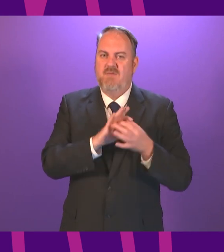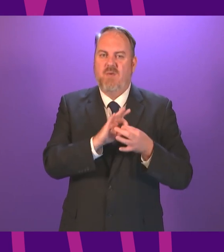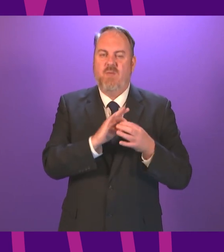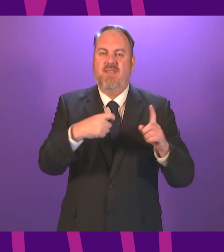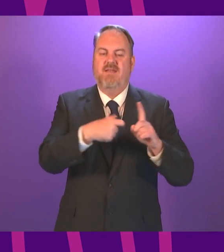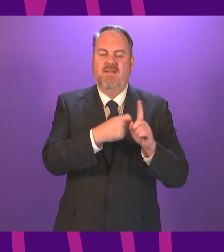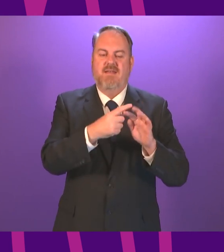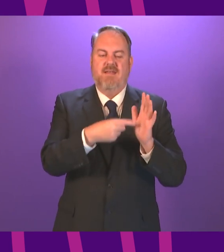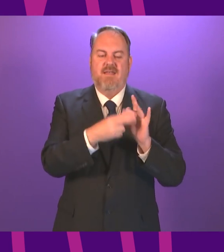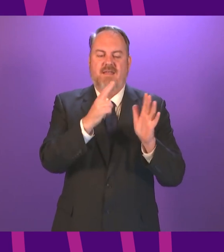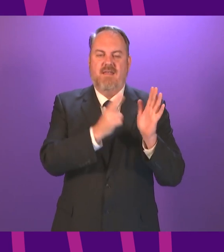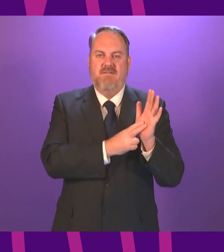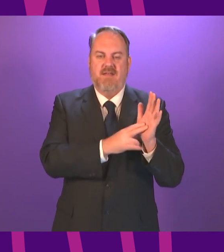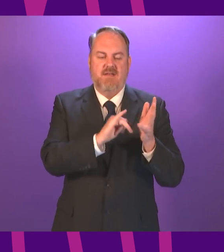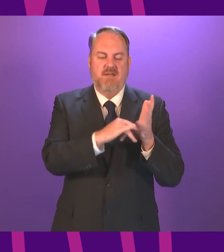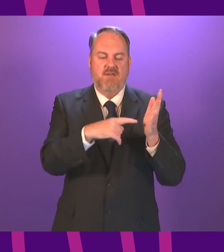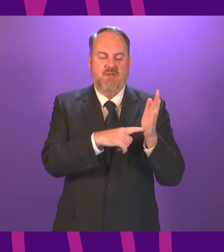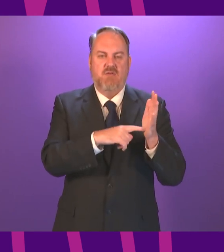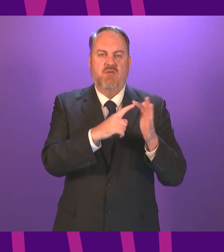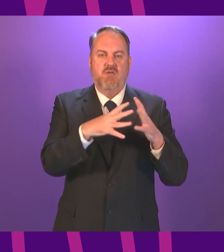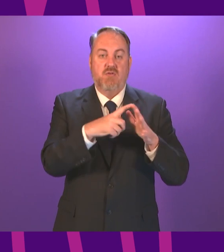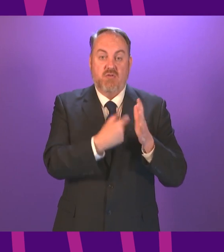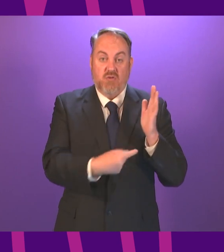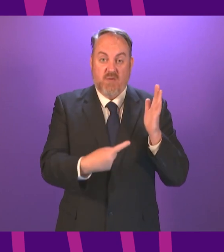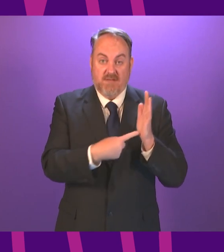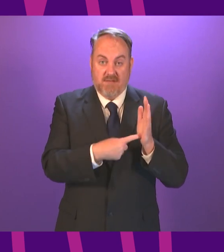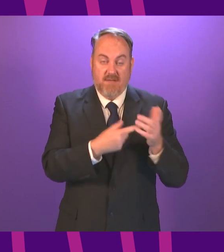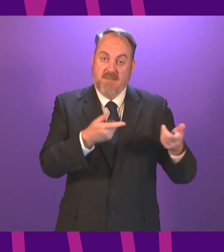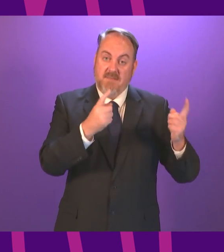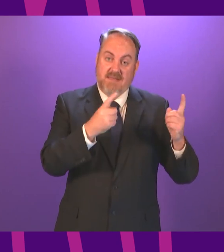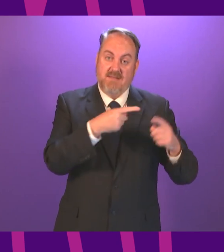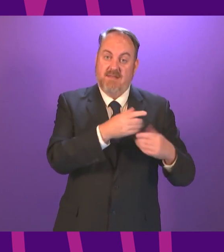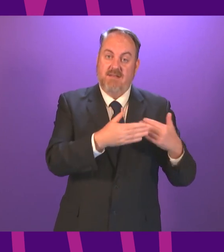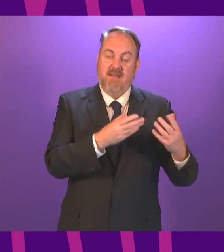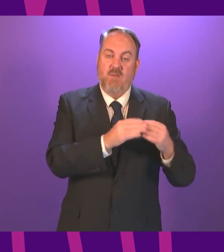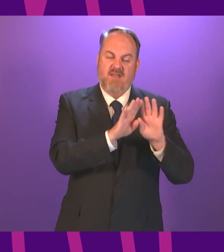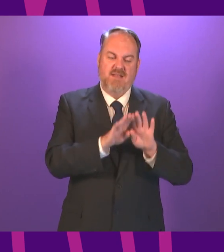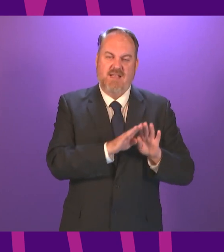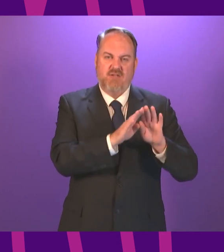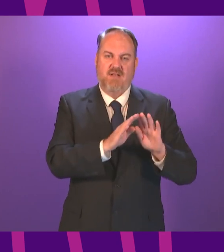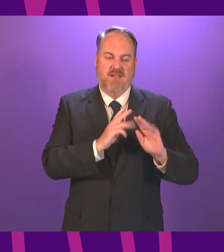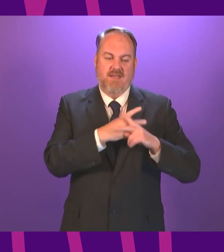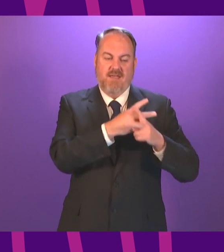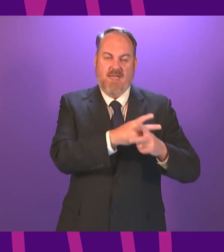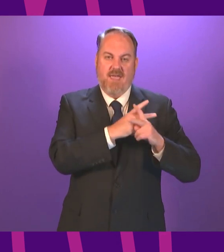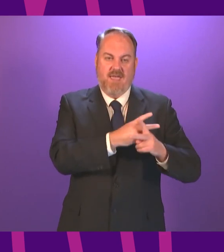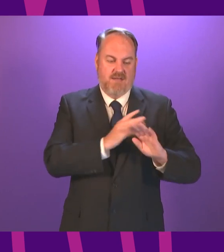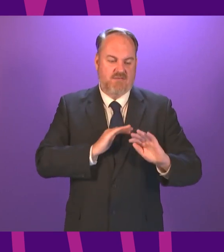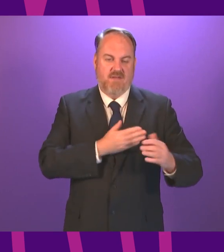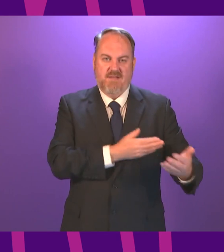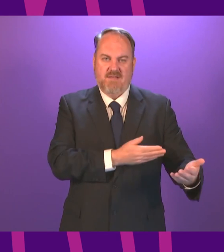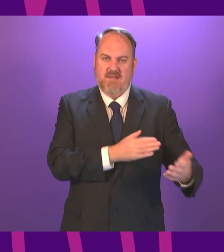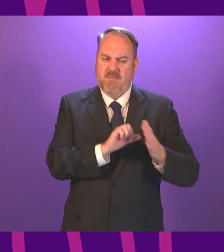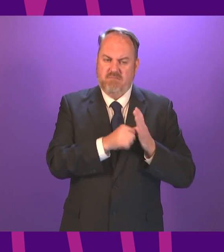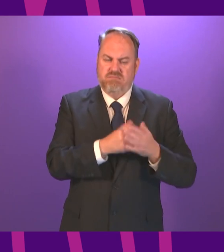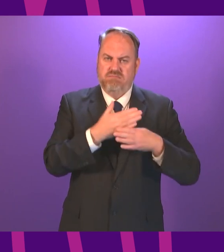who will be the minister to help to take forward our national care service and already done a lot of work in the first